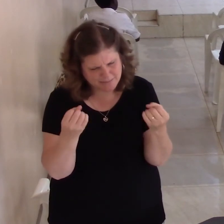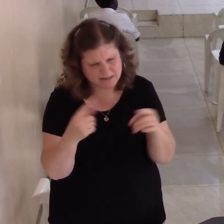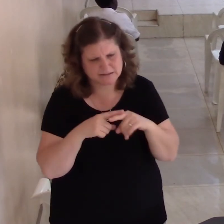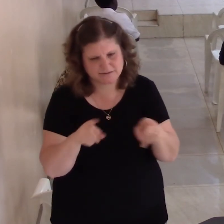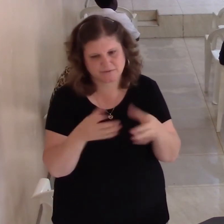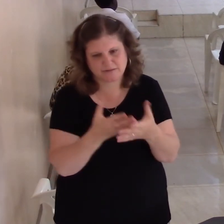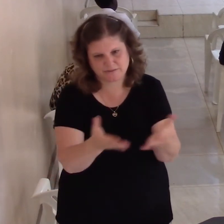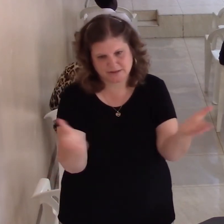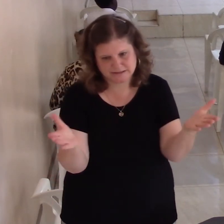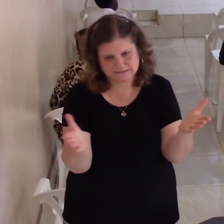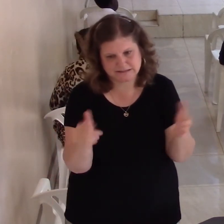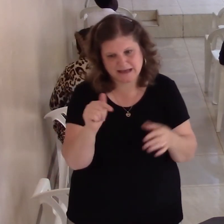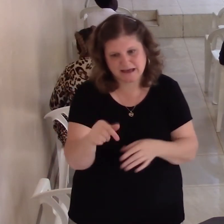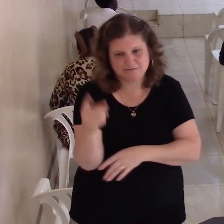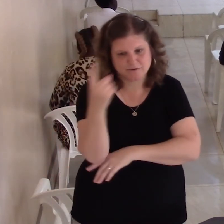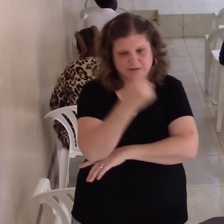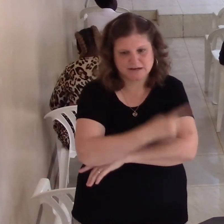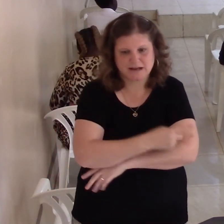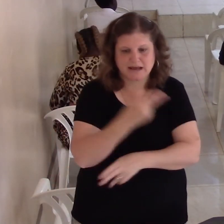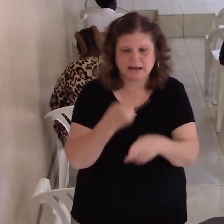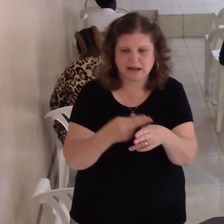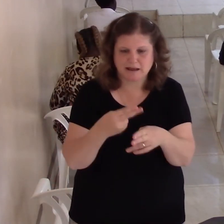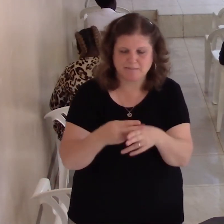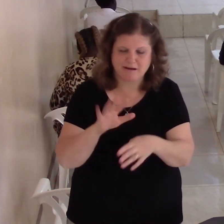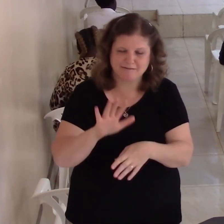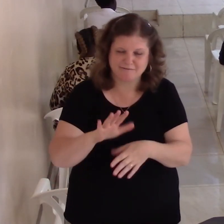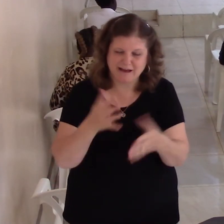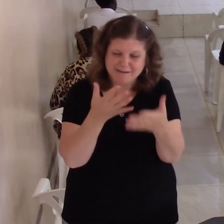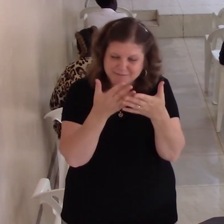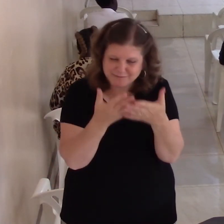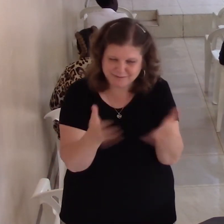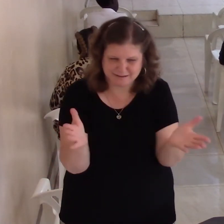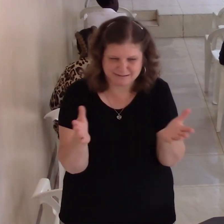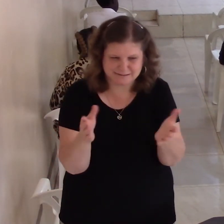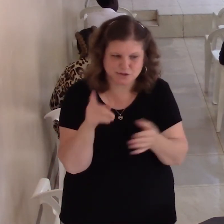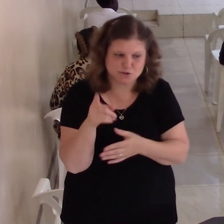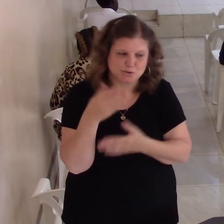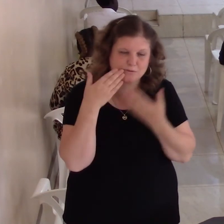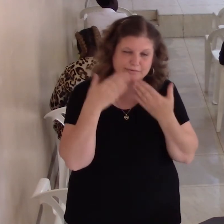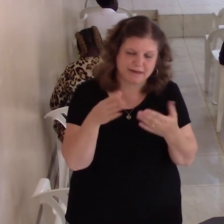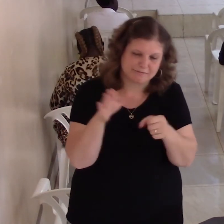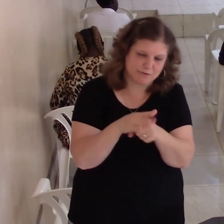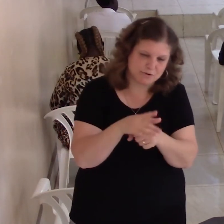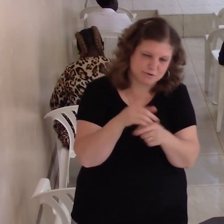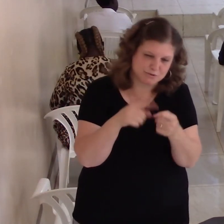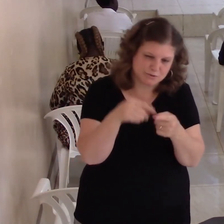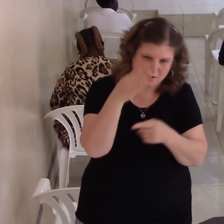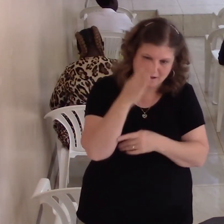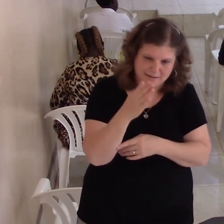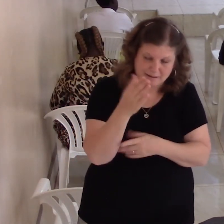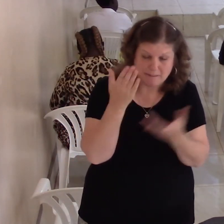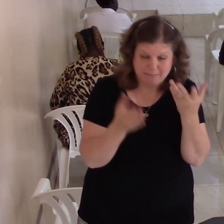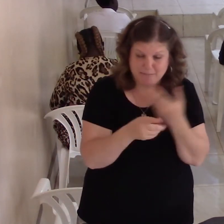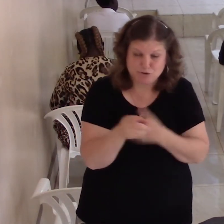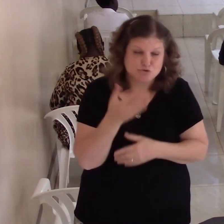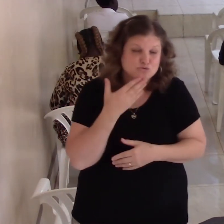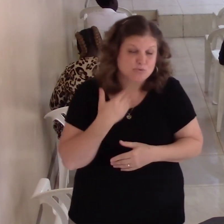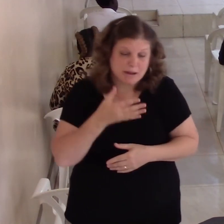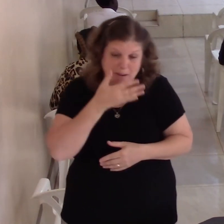Every day you should name at least five things you think of enough. Many wish you had a better job but praise God I got a job I can buy